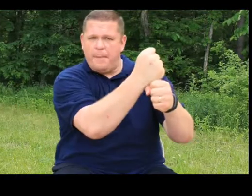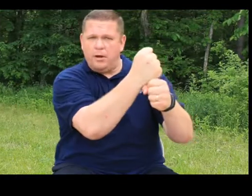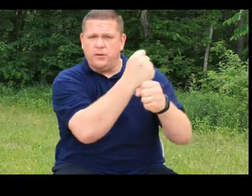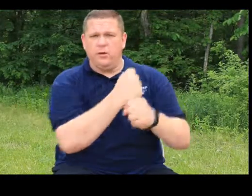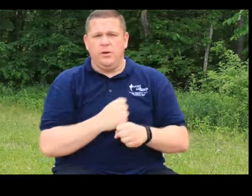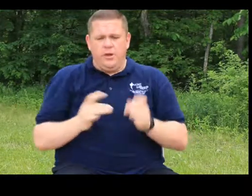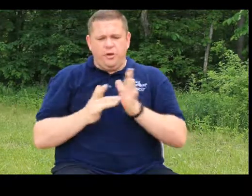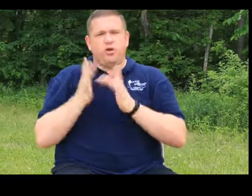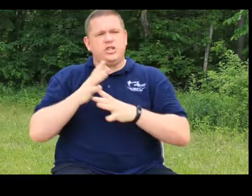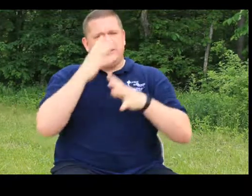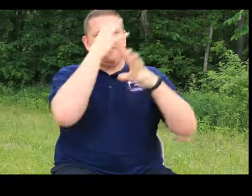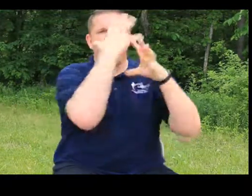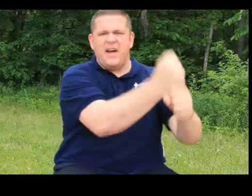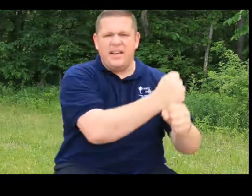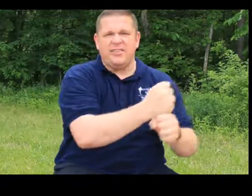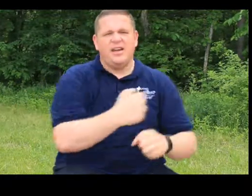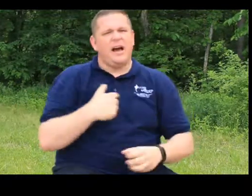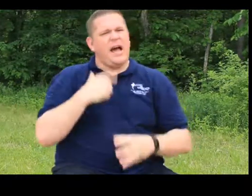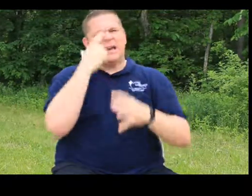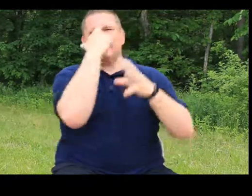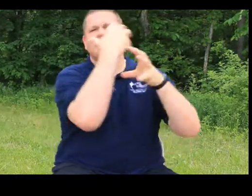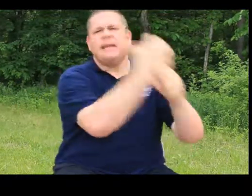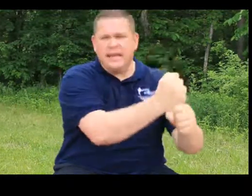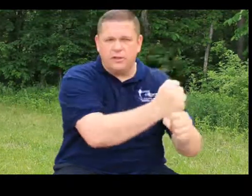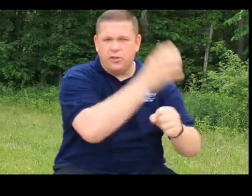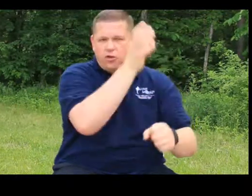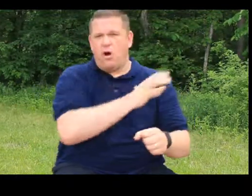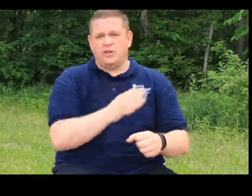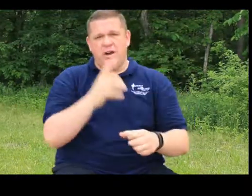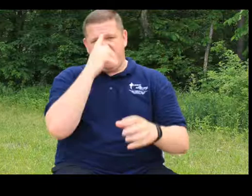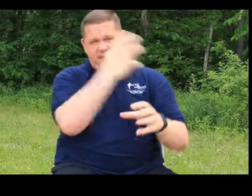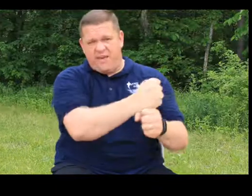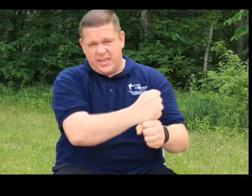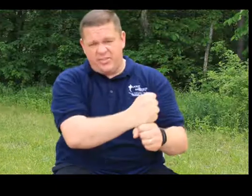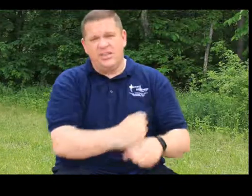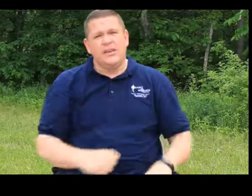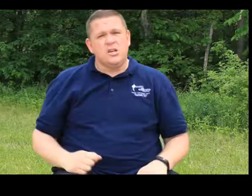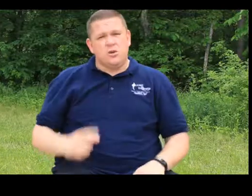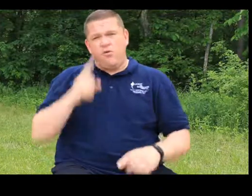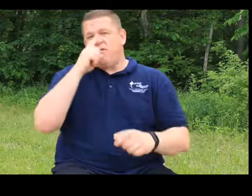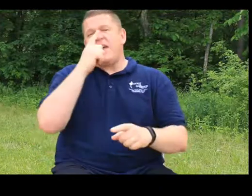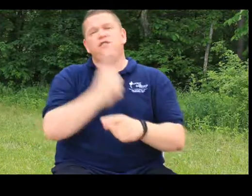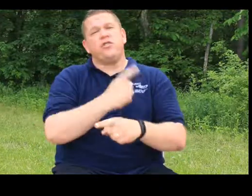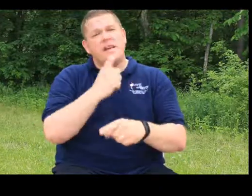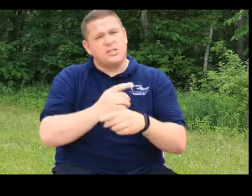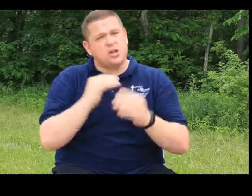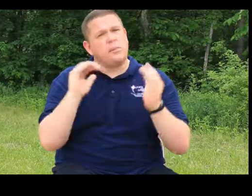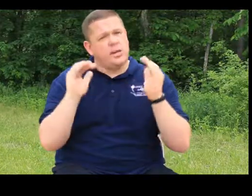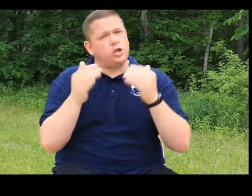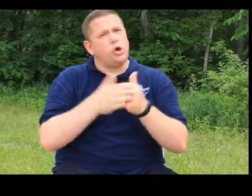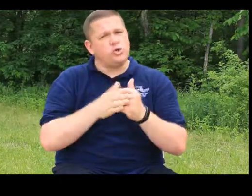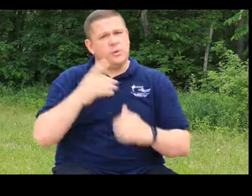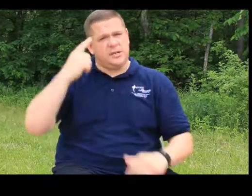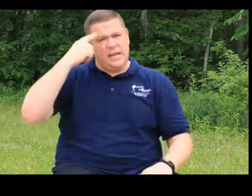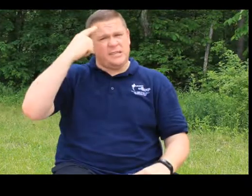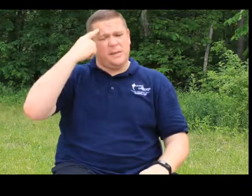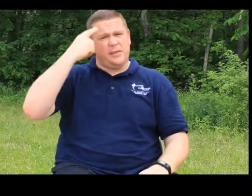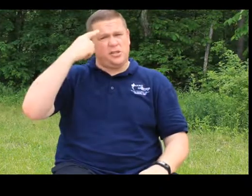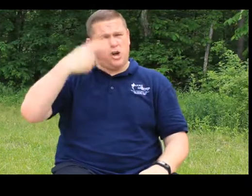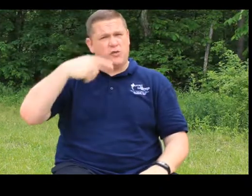onto. The Christian faith. I cling to the cross, all right? Faith. So, faithfulness is going to be close to it. Again, it's something that starts from